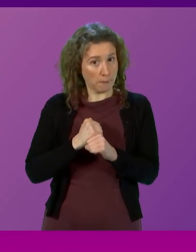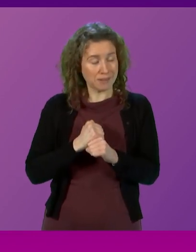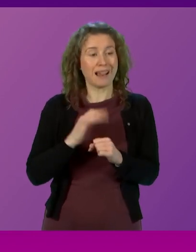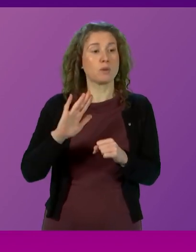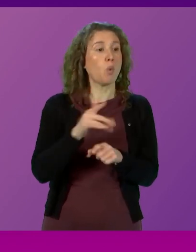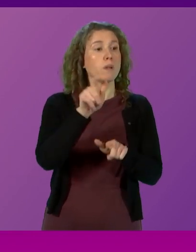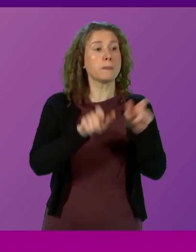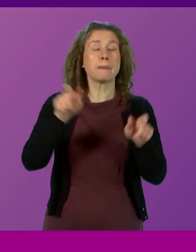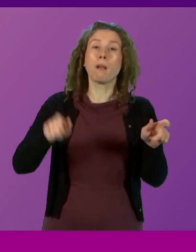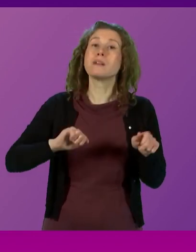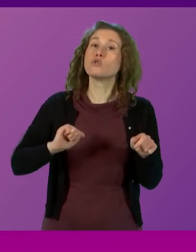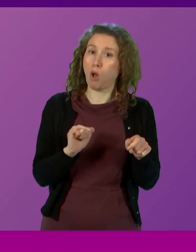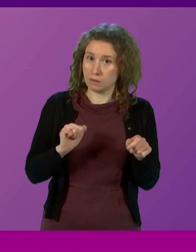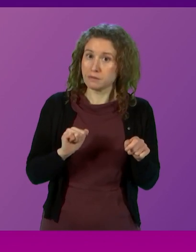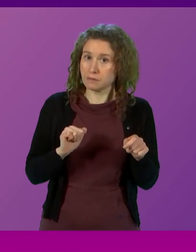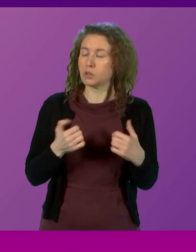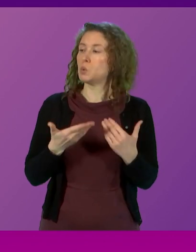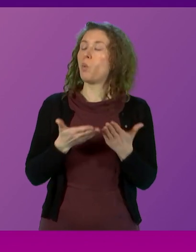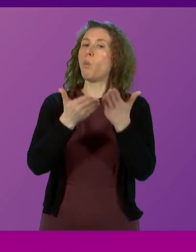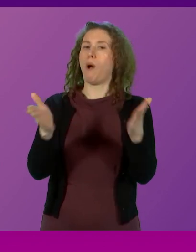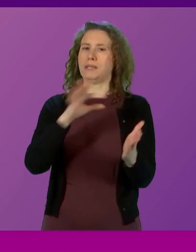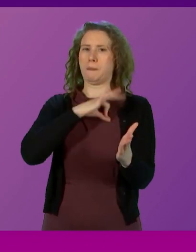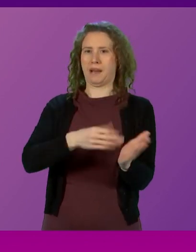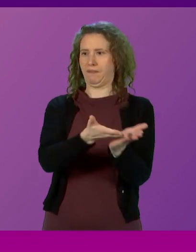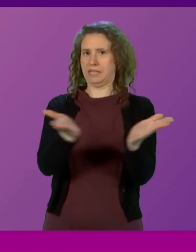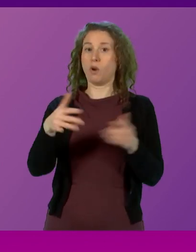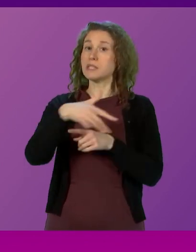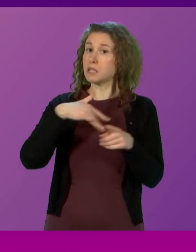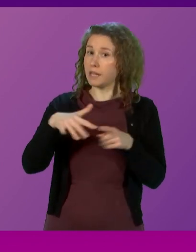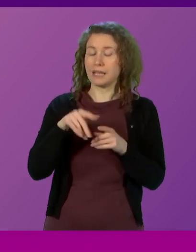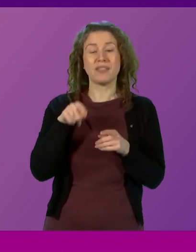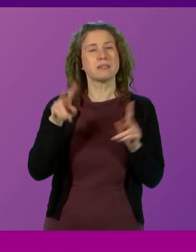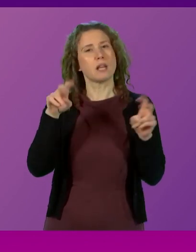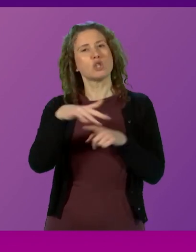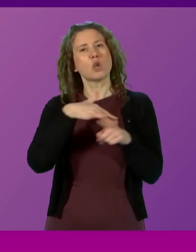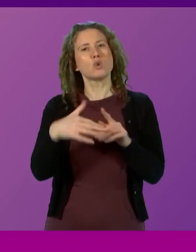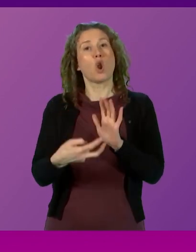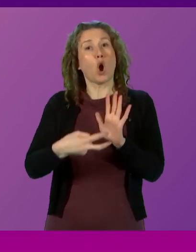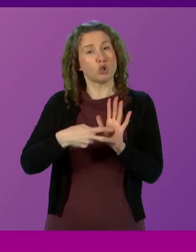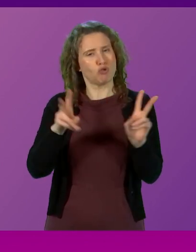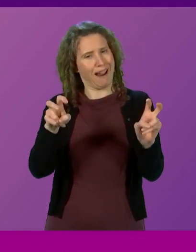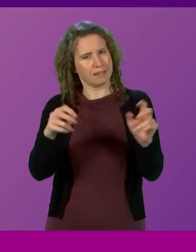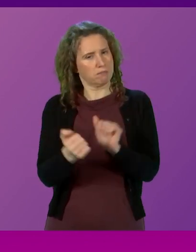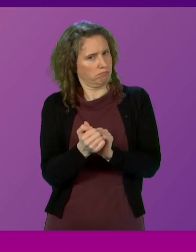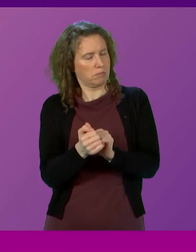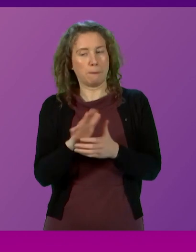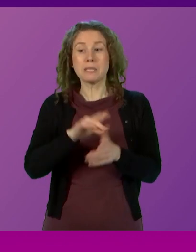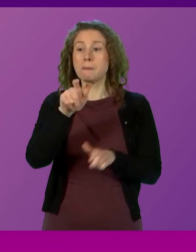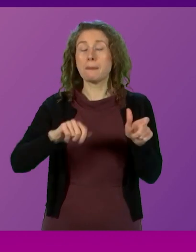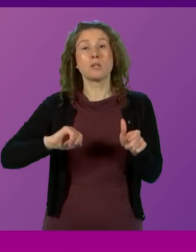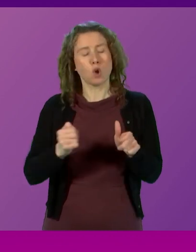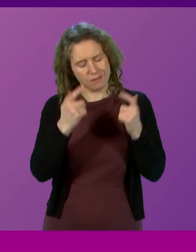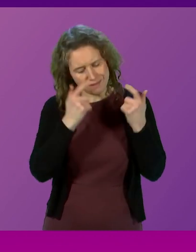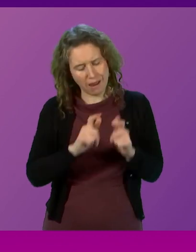of Scotland for the wider benefit of society. This social contract means that people in Scotland continue